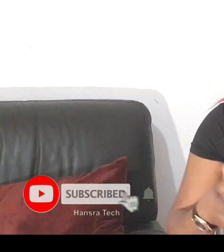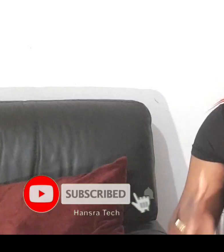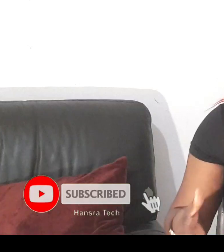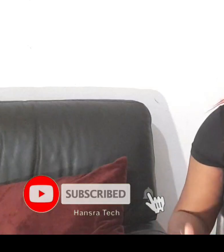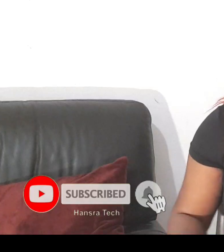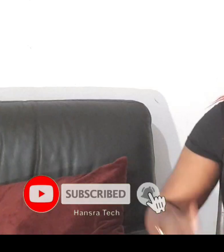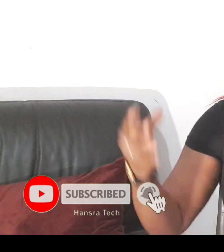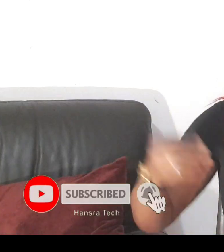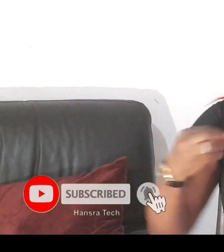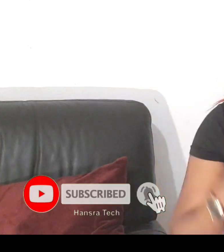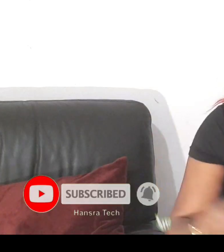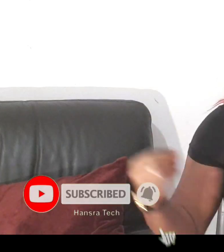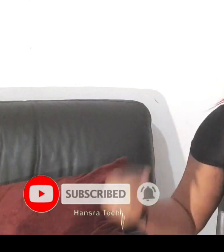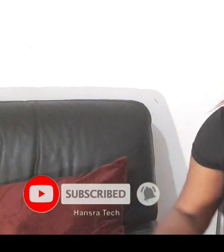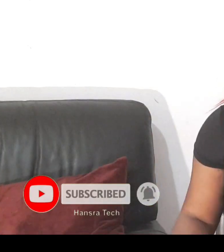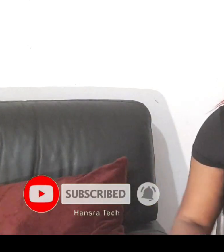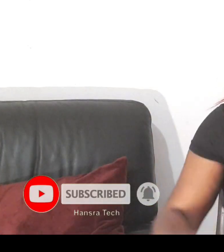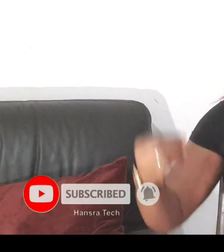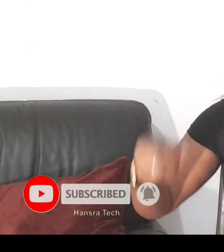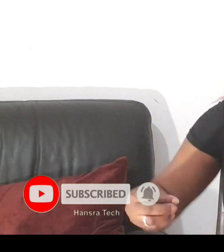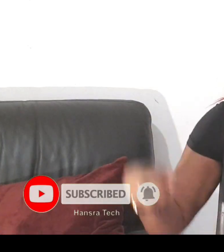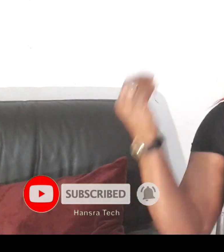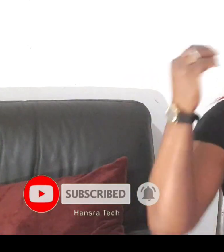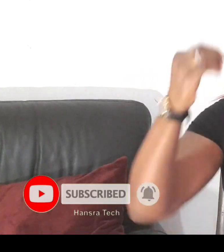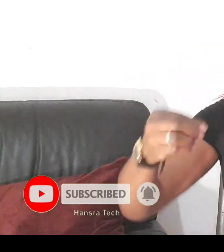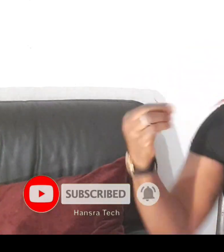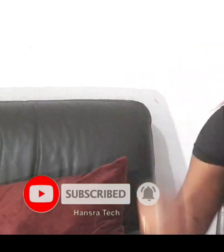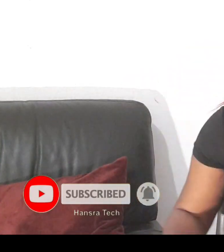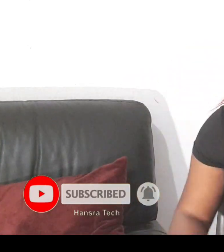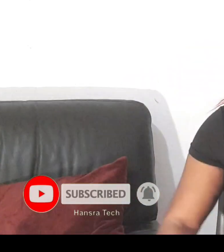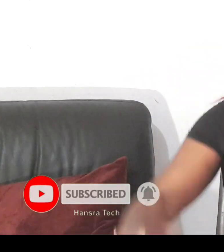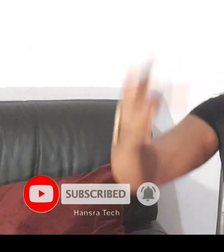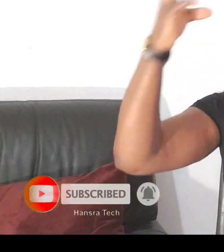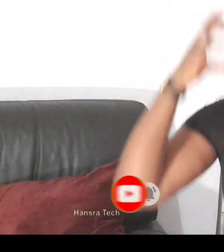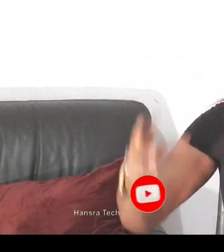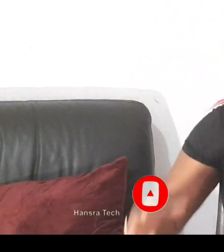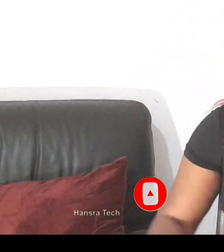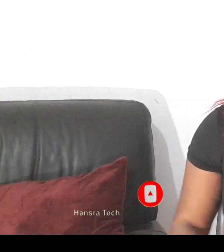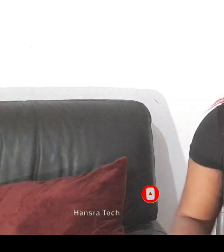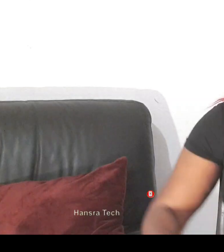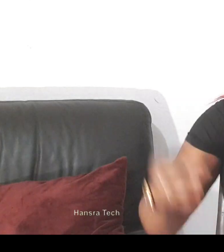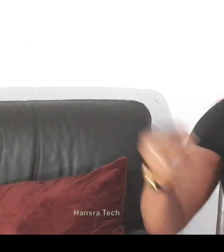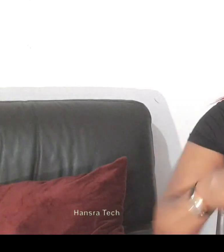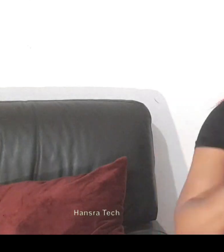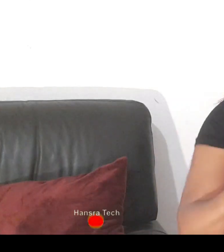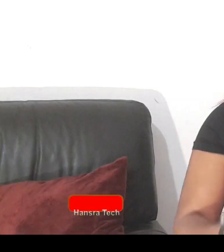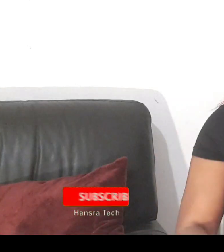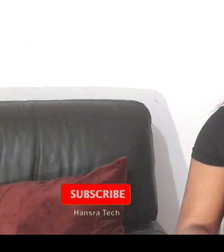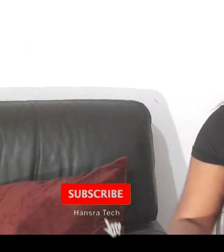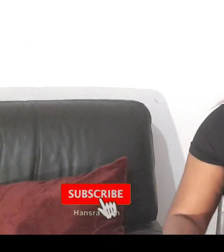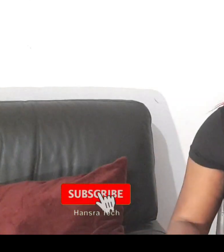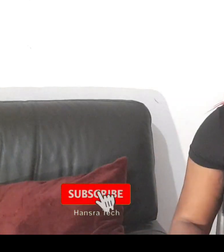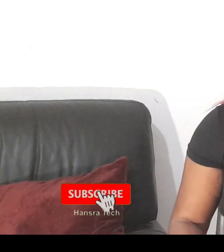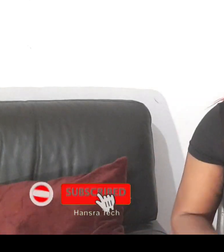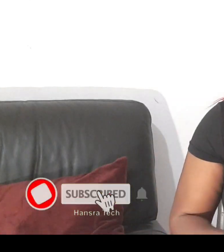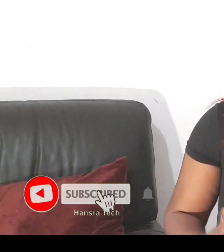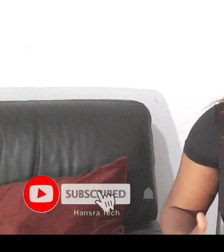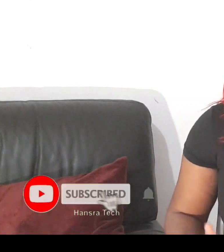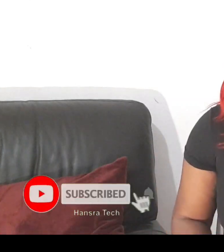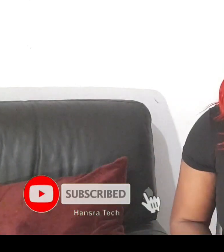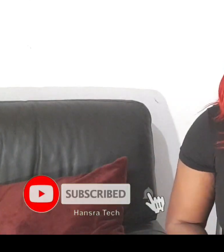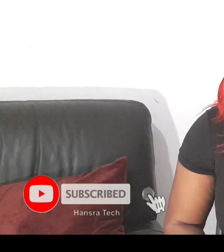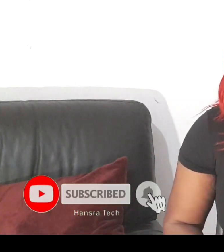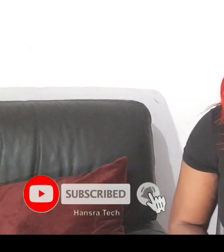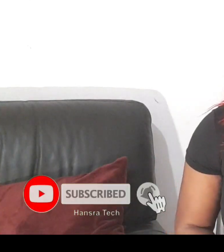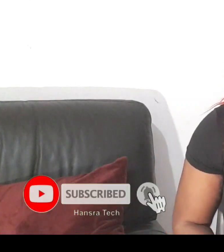child i come across come and see the way this guy use his old wisdom to build to use cats on cats on this